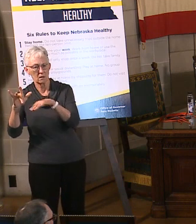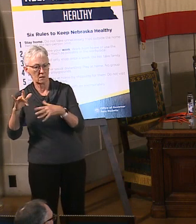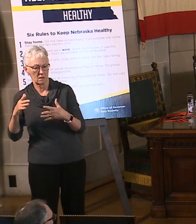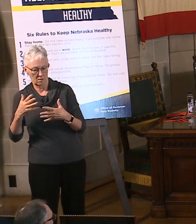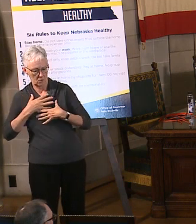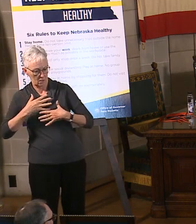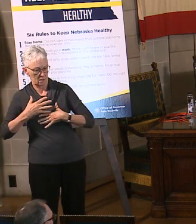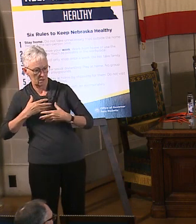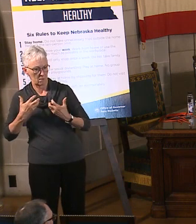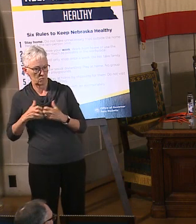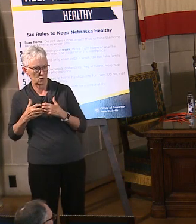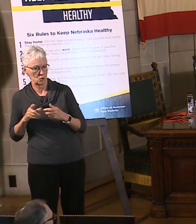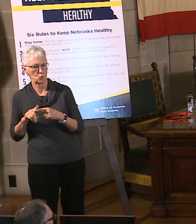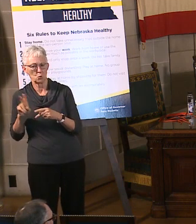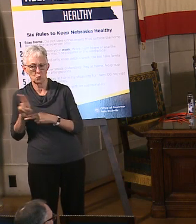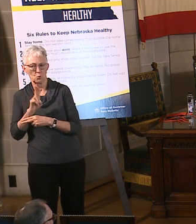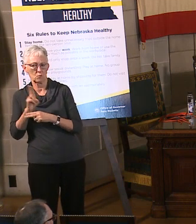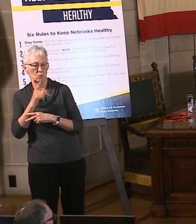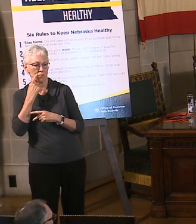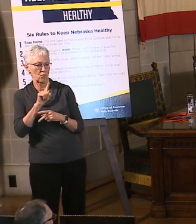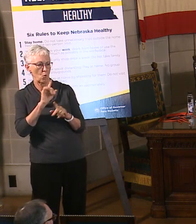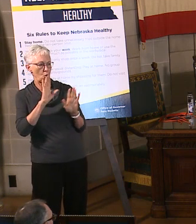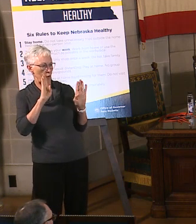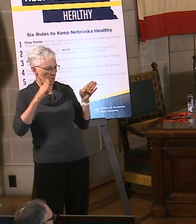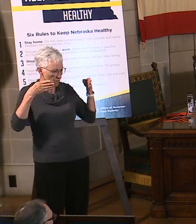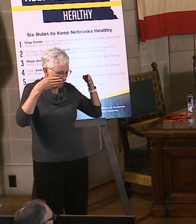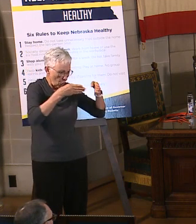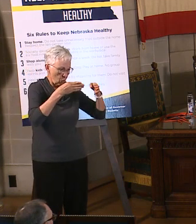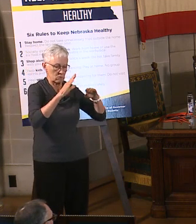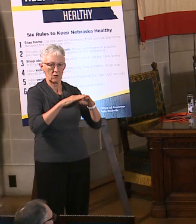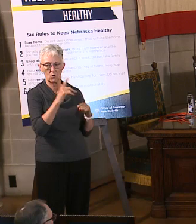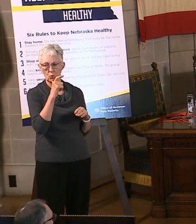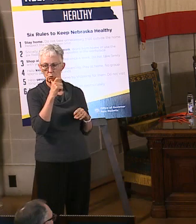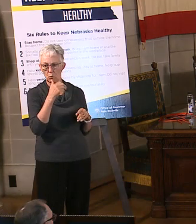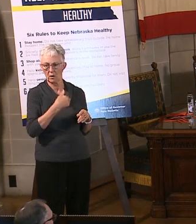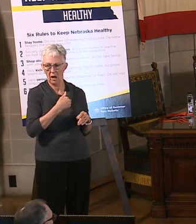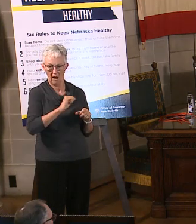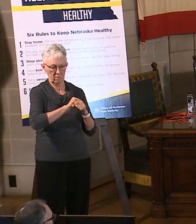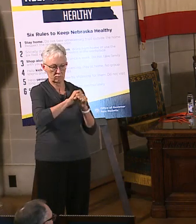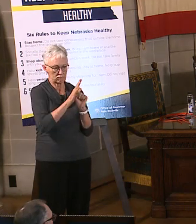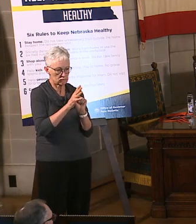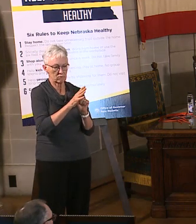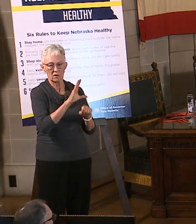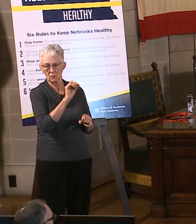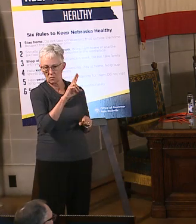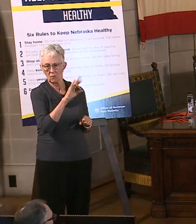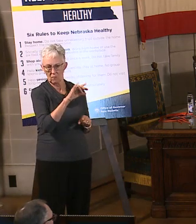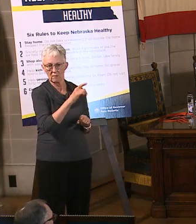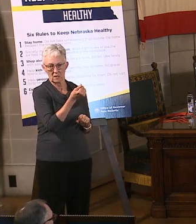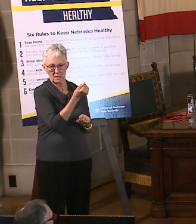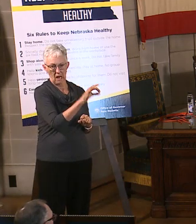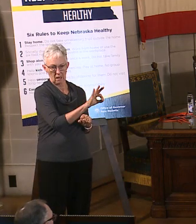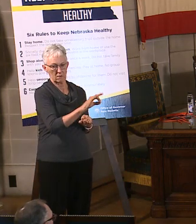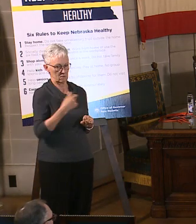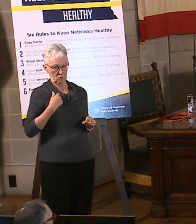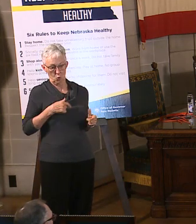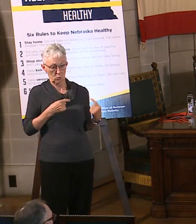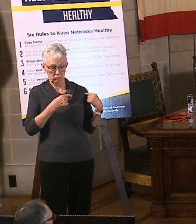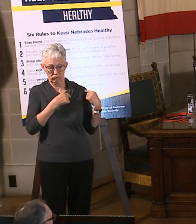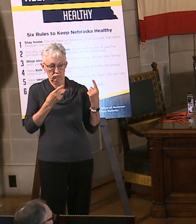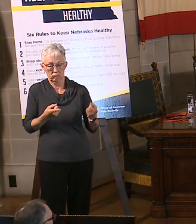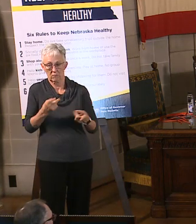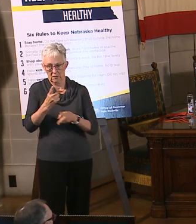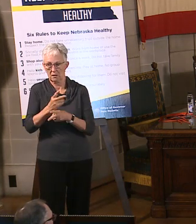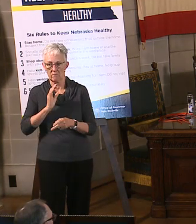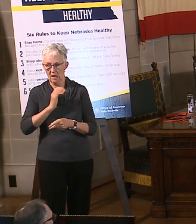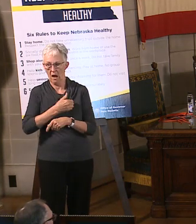bed, that ventilator to anybody who needs it at the time they need it. And we've been successful in making that happen here in Nebraska. That's